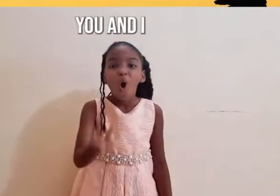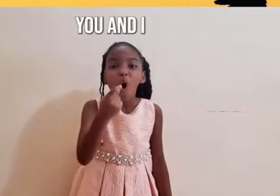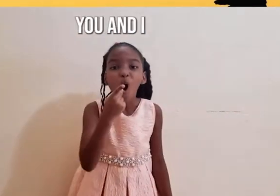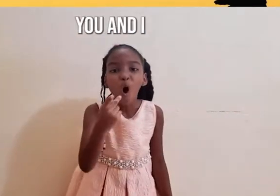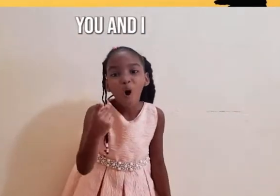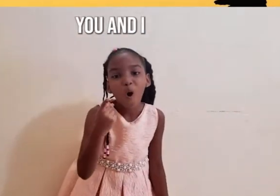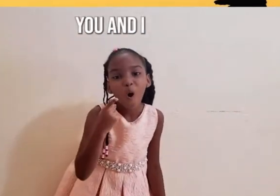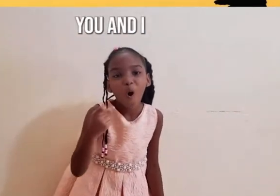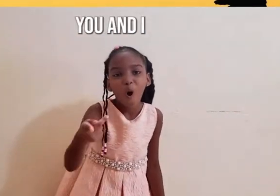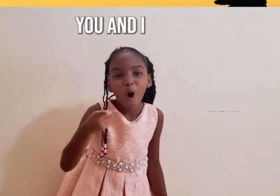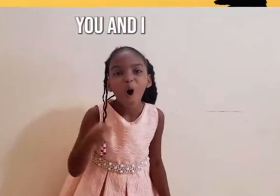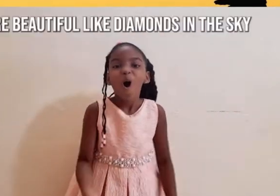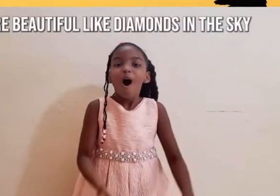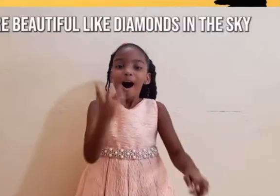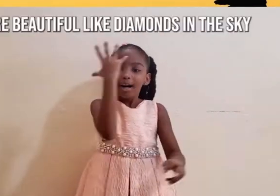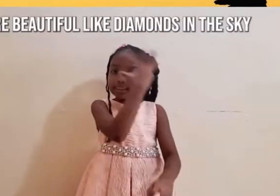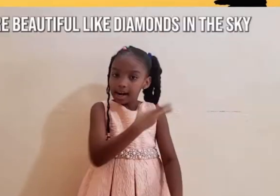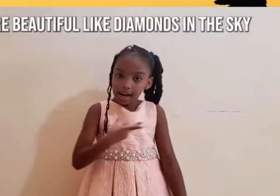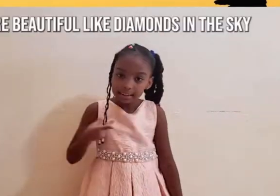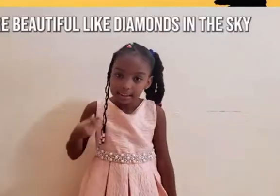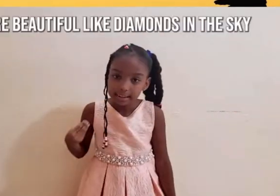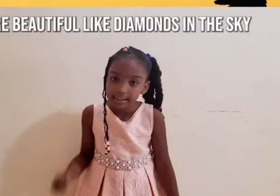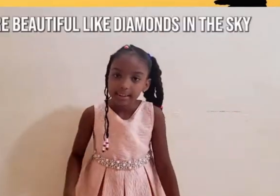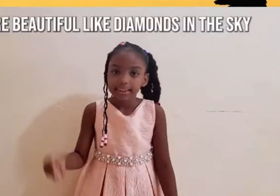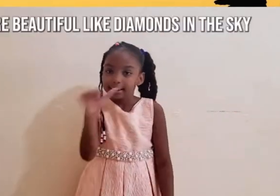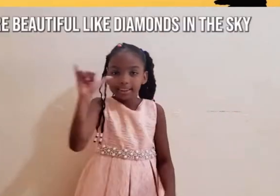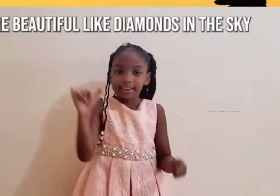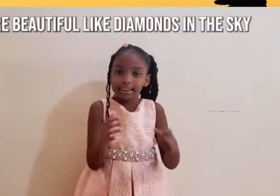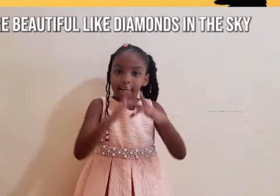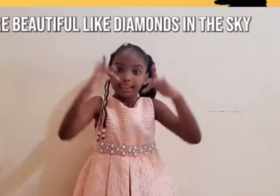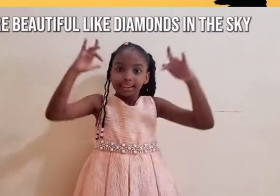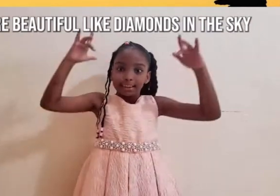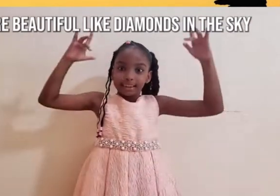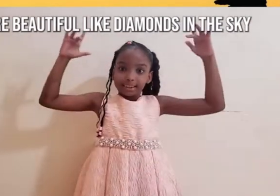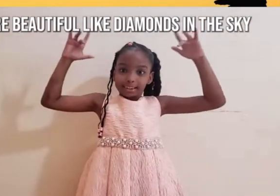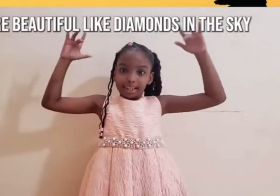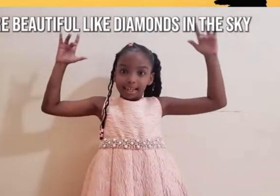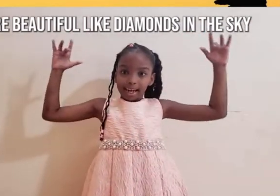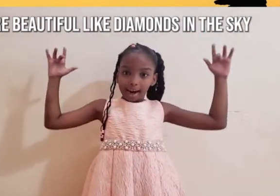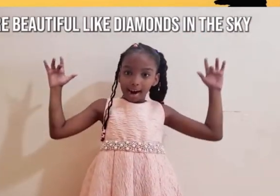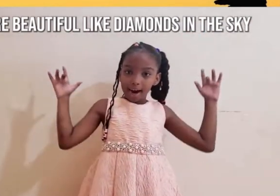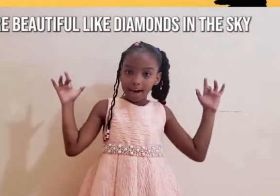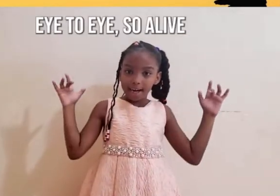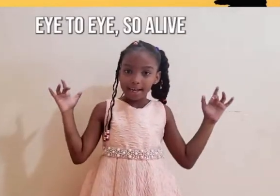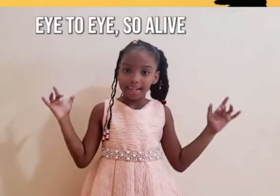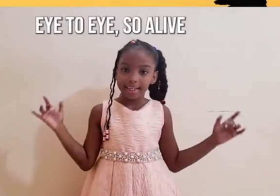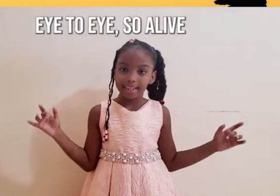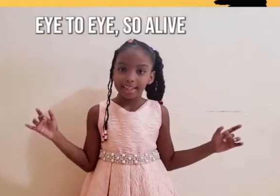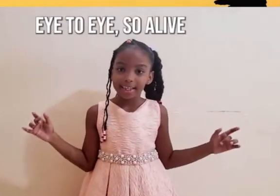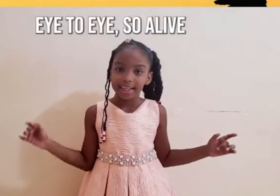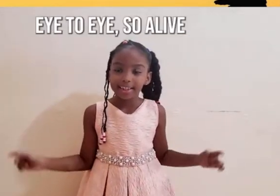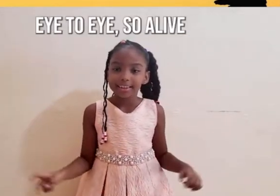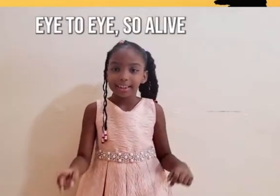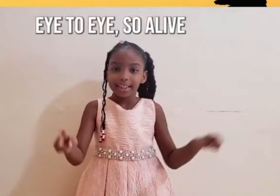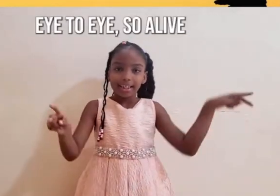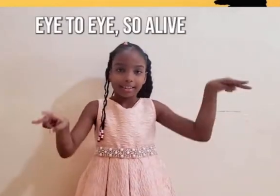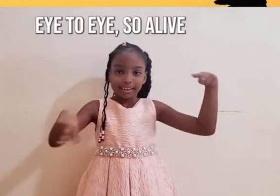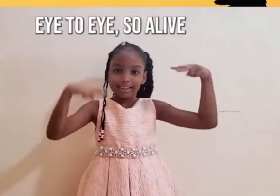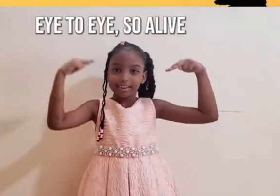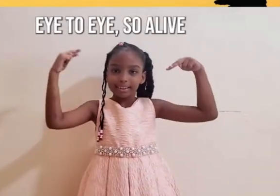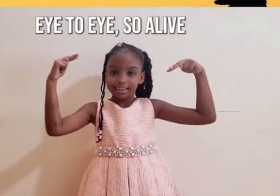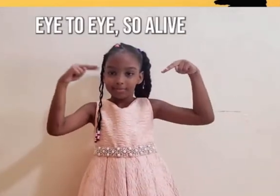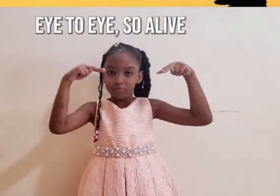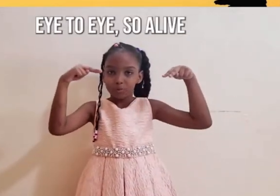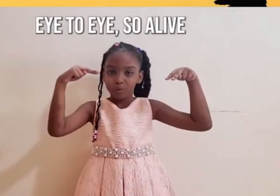I We're beautiful like diamonds in the sky I too